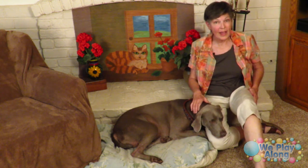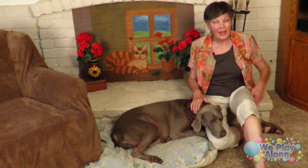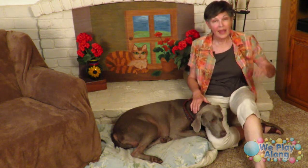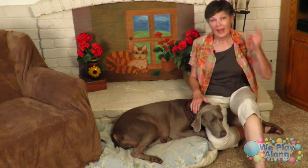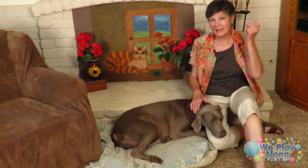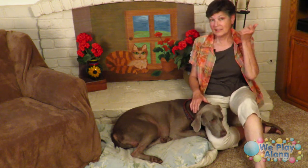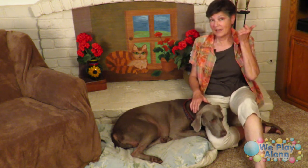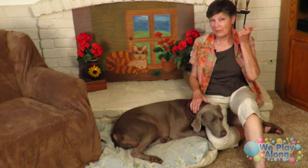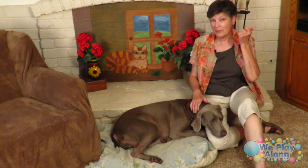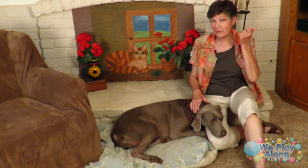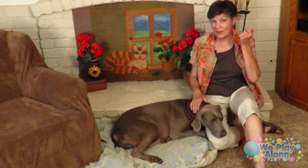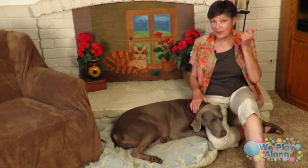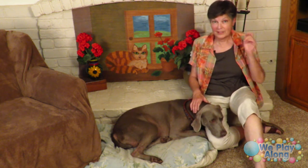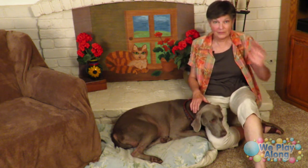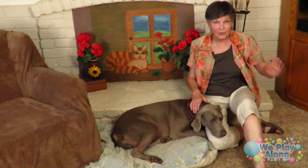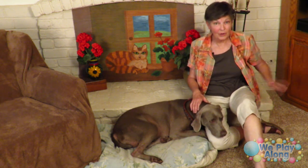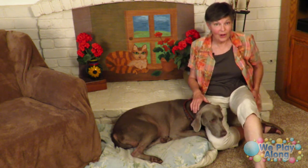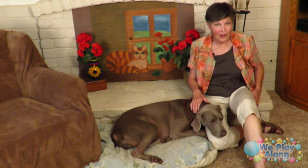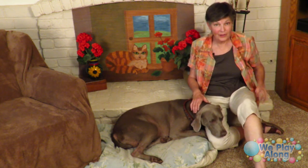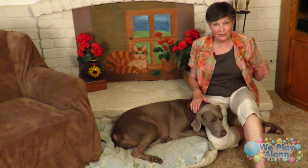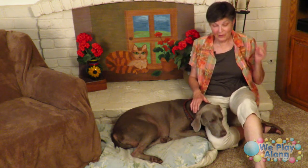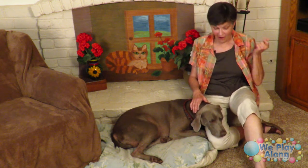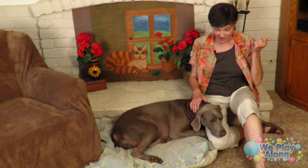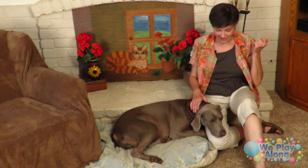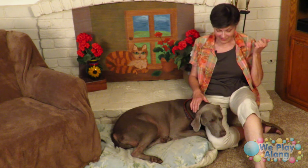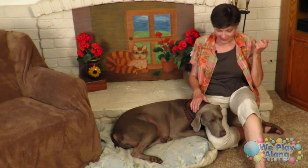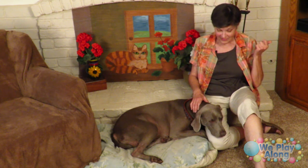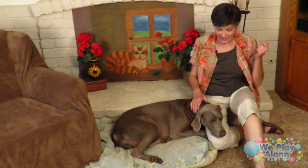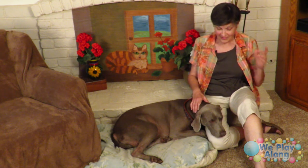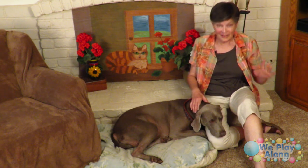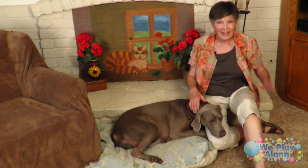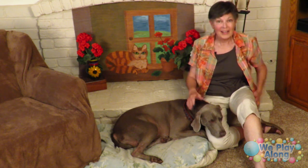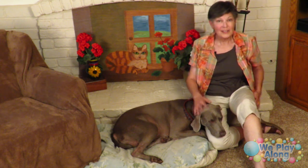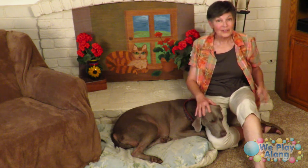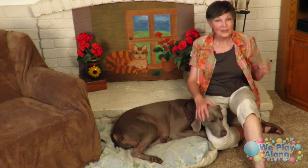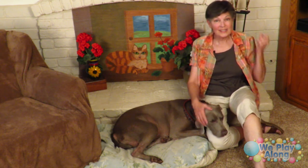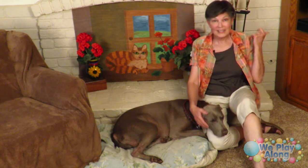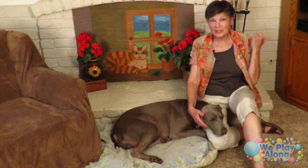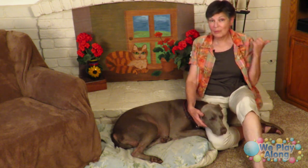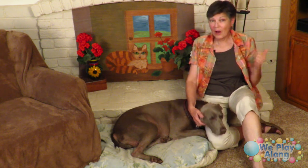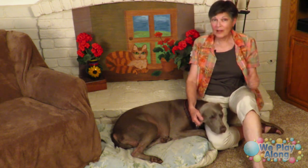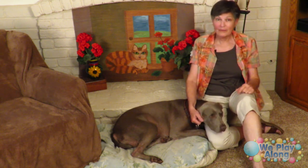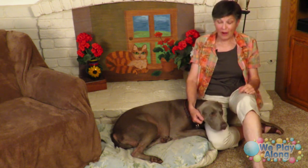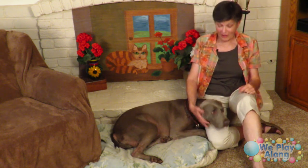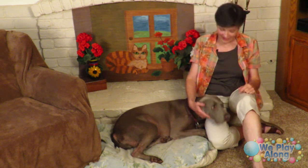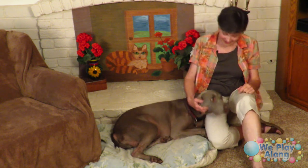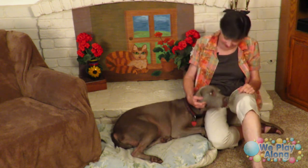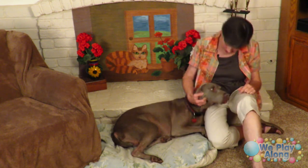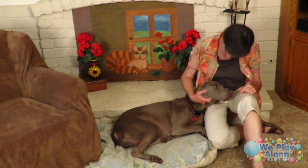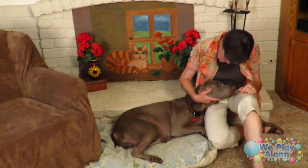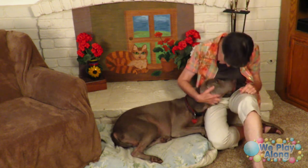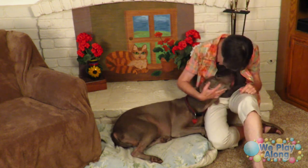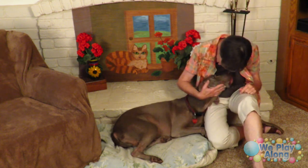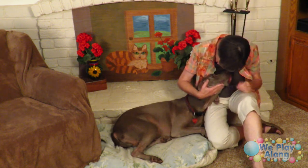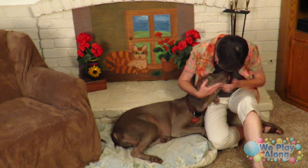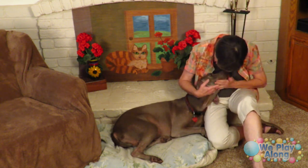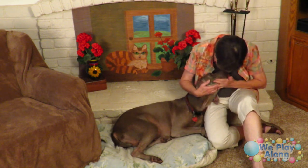and snap your fingers if you were calling your dog okay so this is tamale folly right aren't you